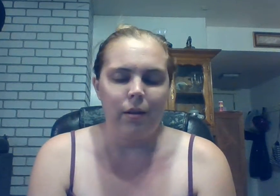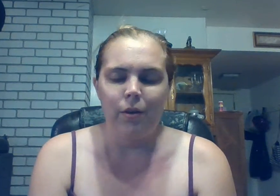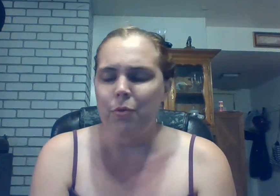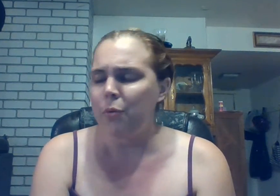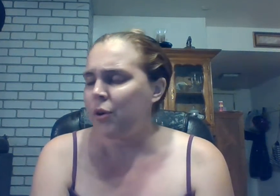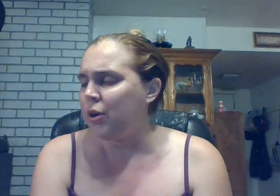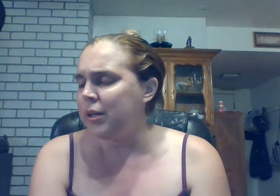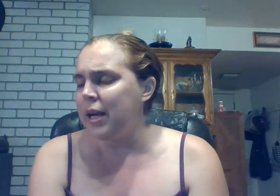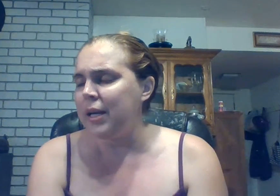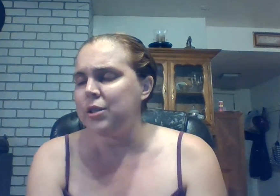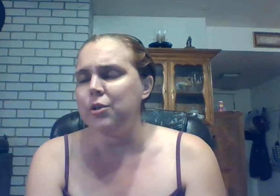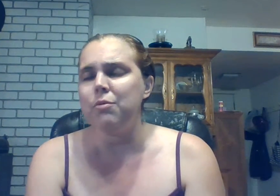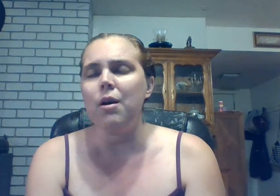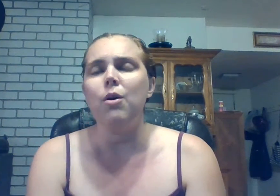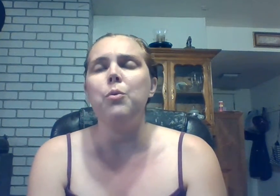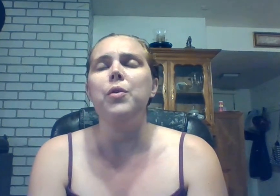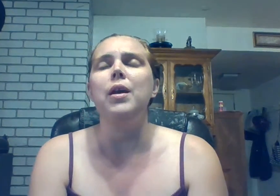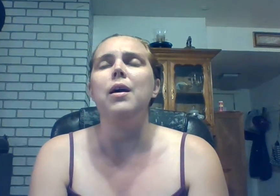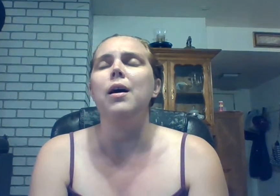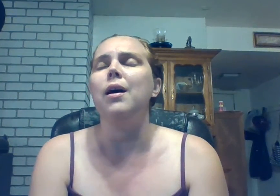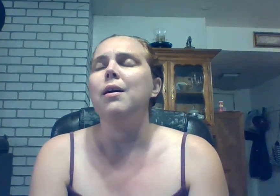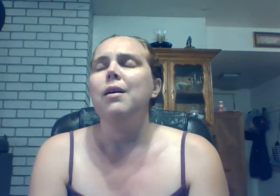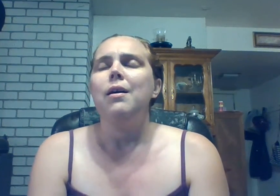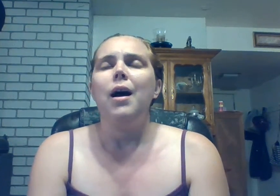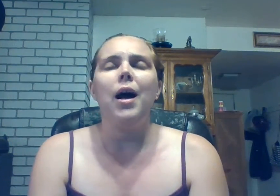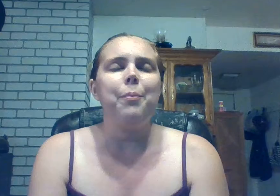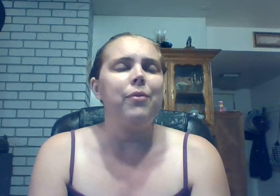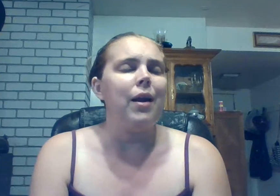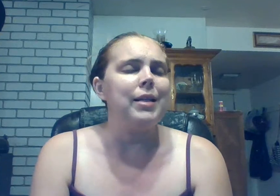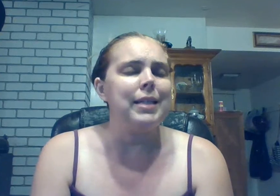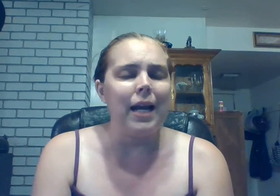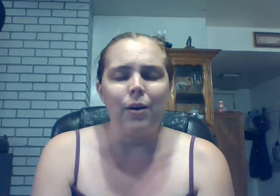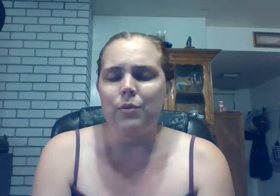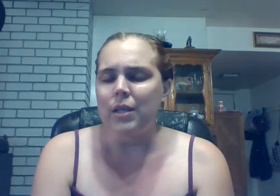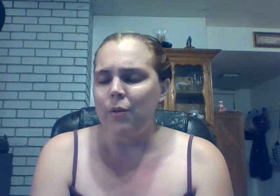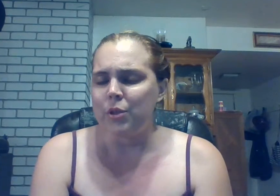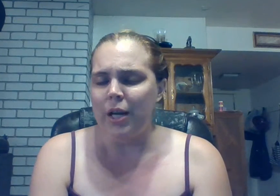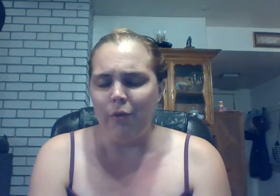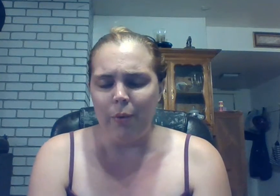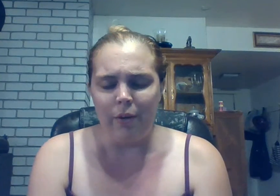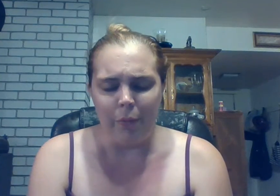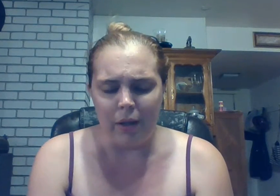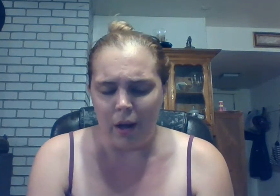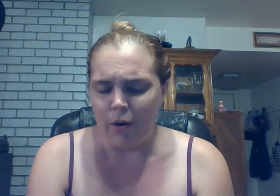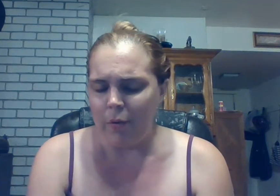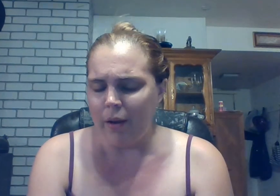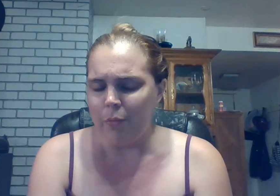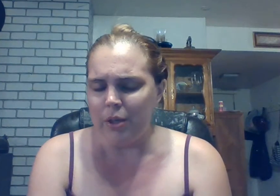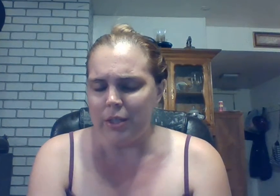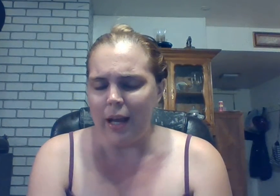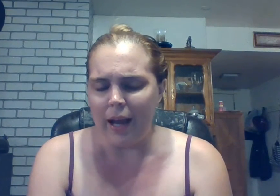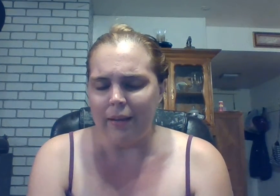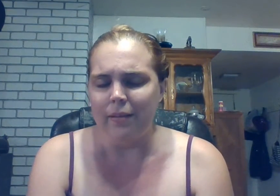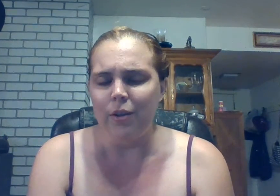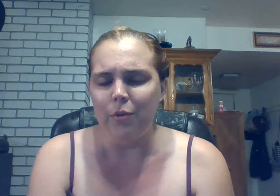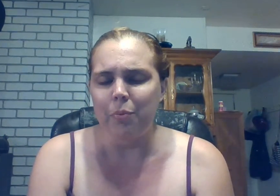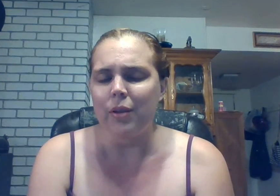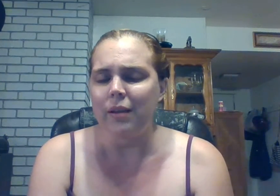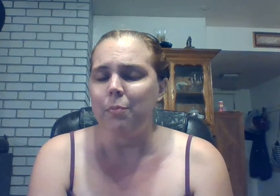you know the good days you know the uh ups and downs and whichever ways we go and we just ask that you please